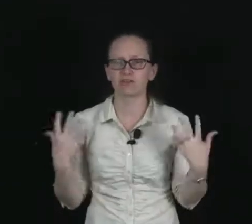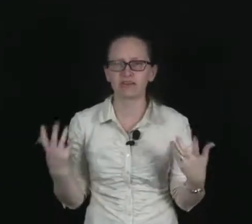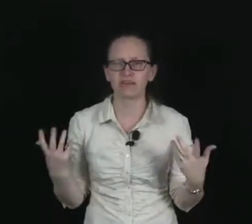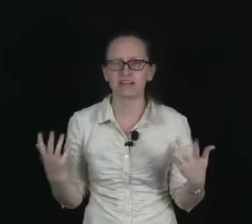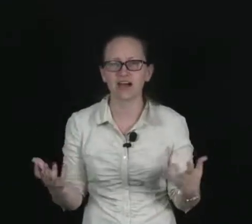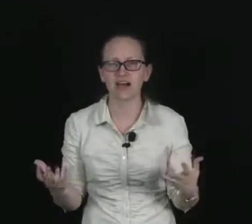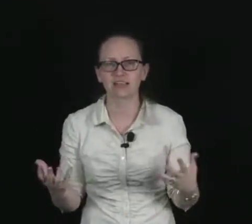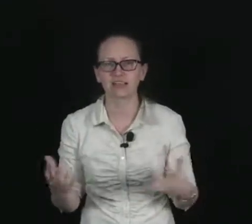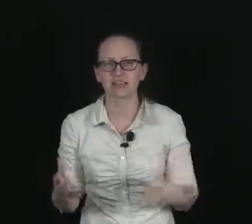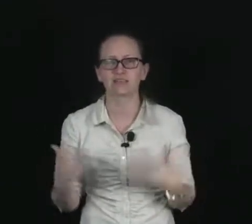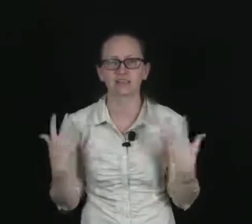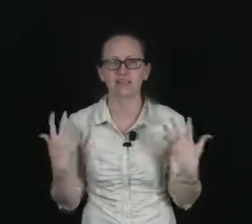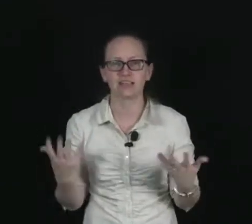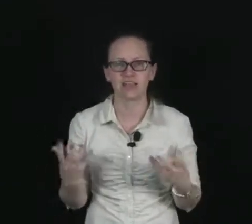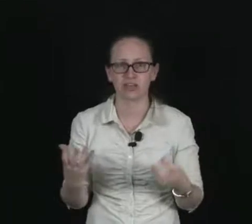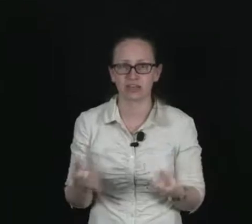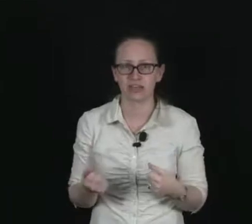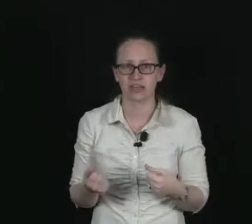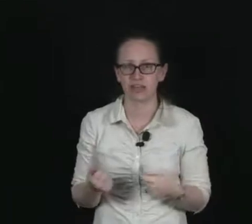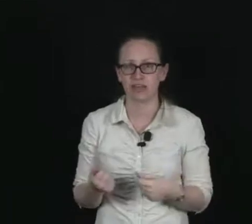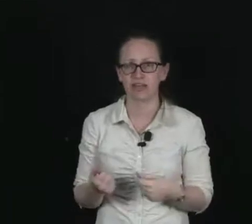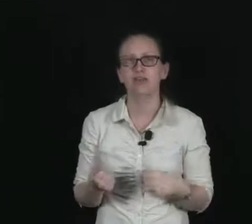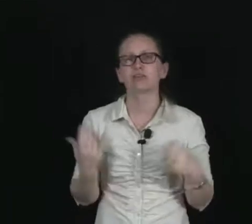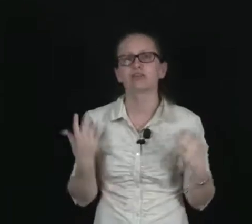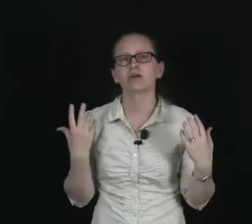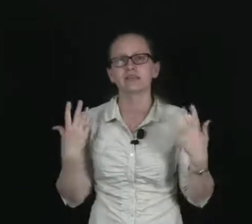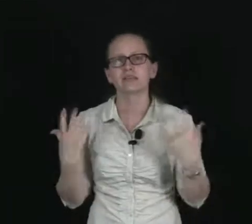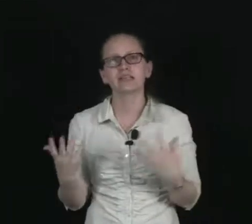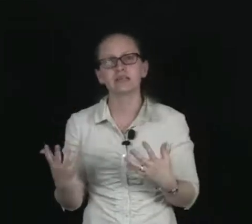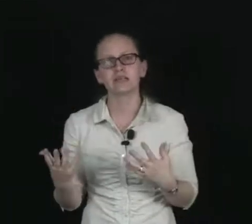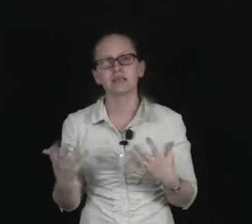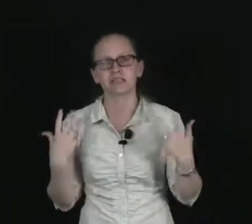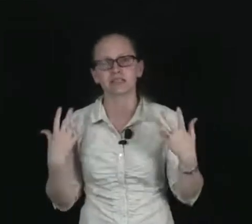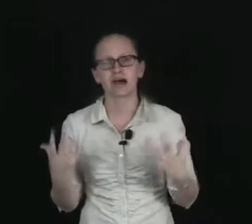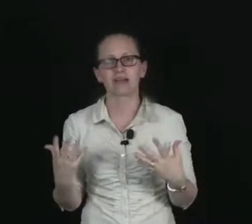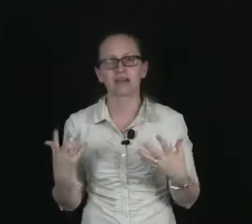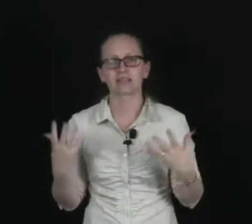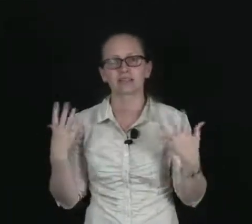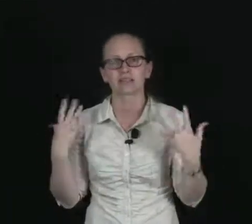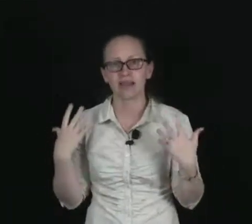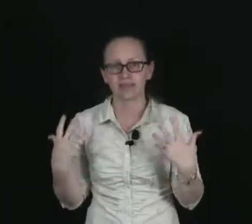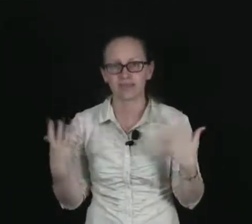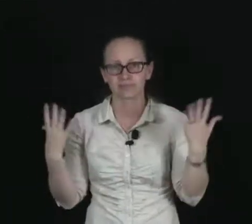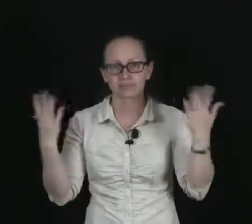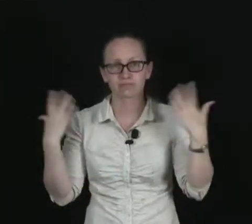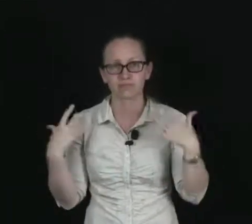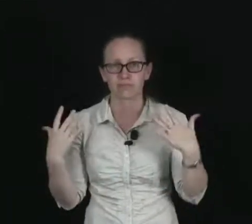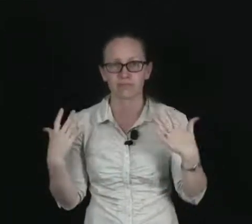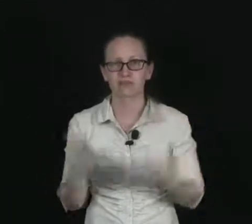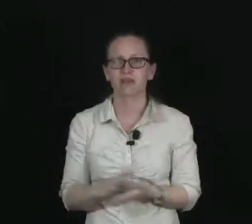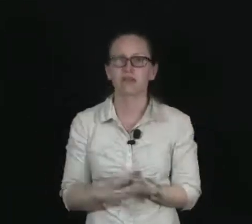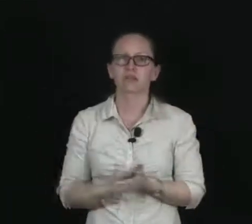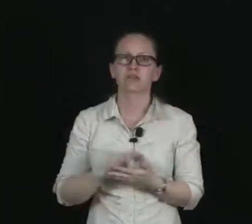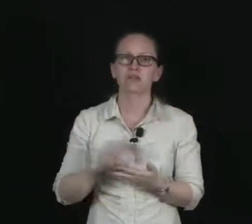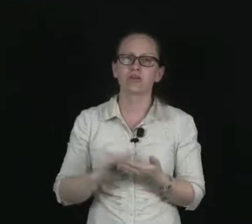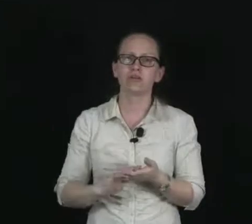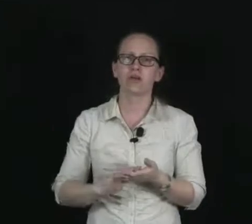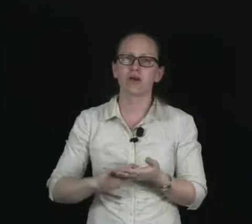very targeted radiation therapy. So these can be used to target brain tumors. So the